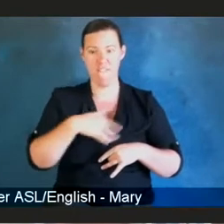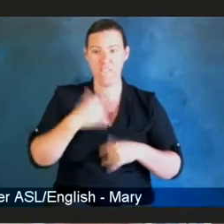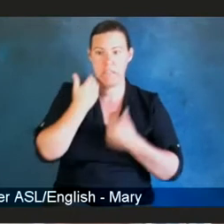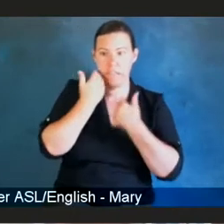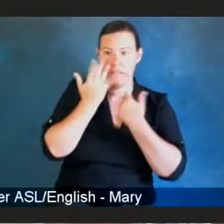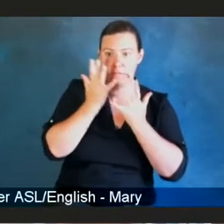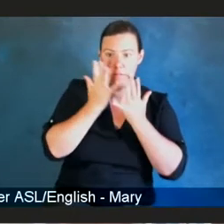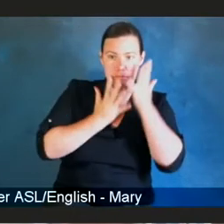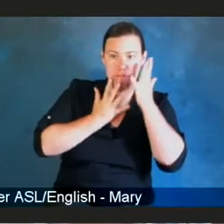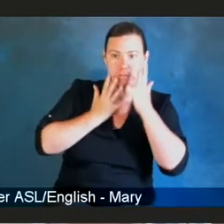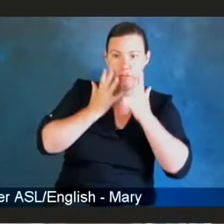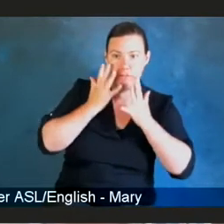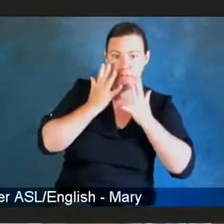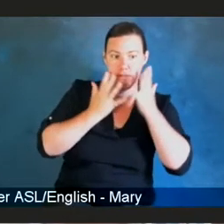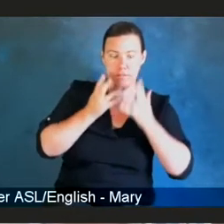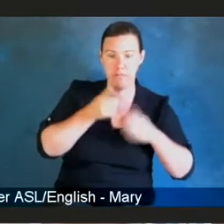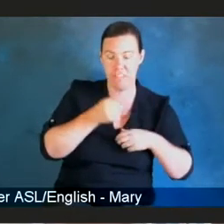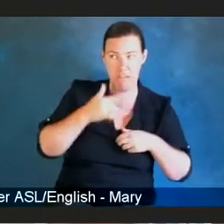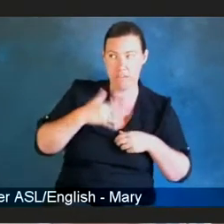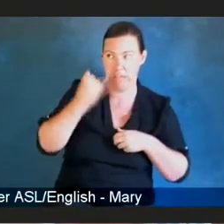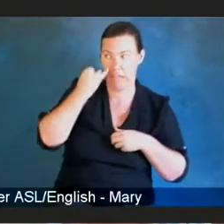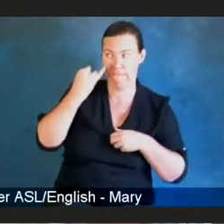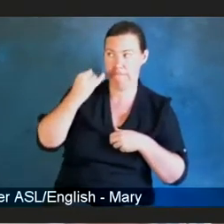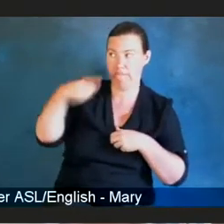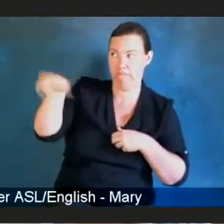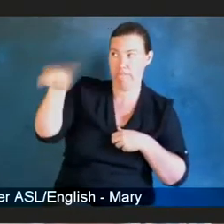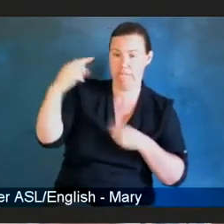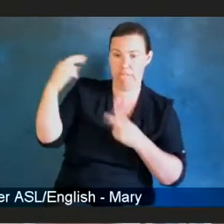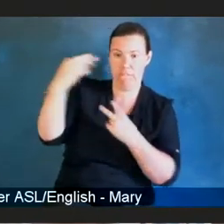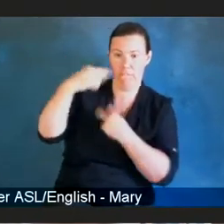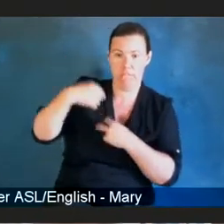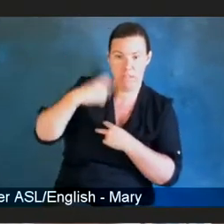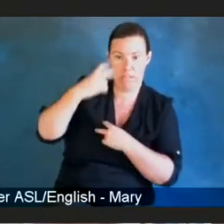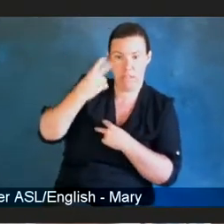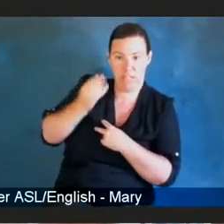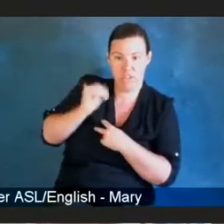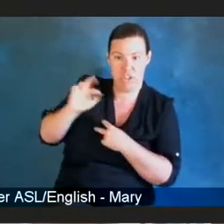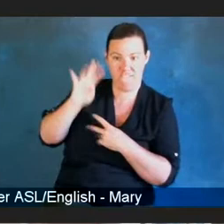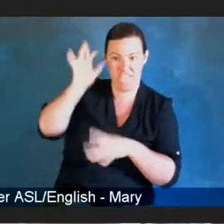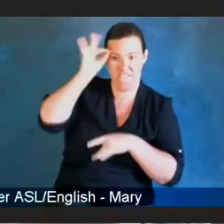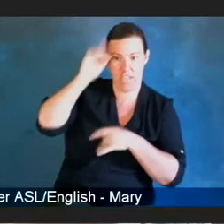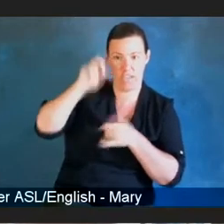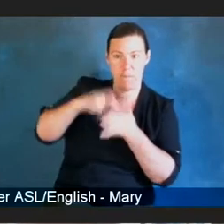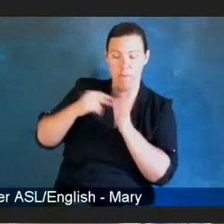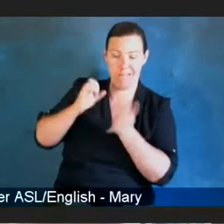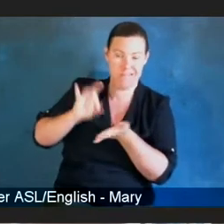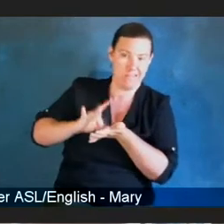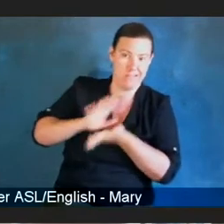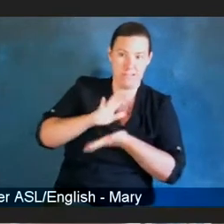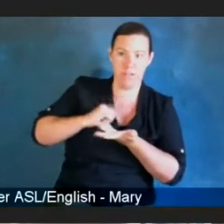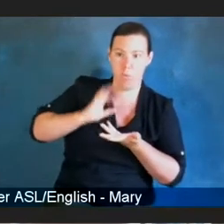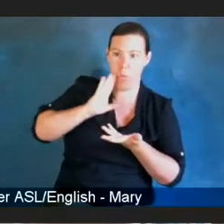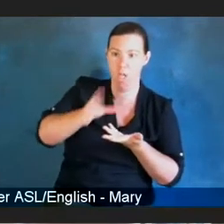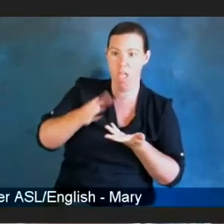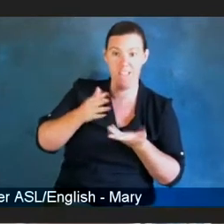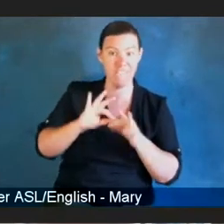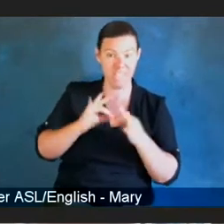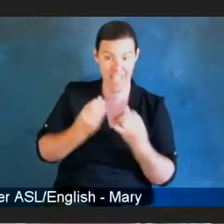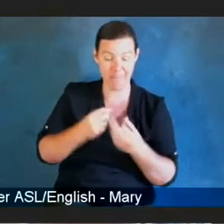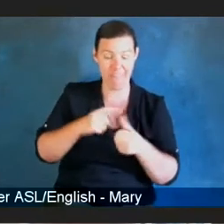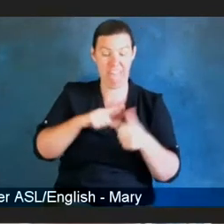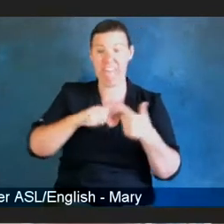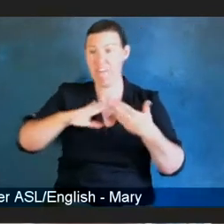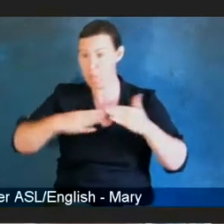be, if anybody found out, they would be disowned not only by their families but by their communities